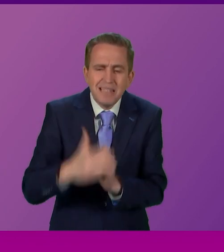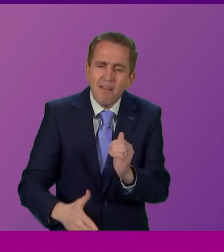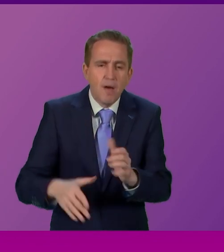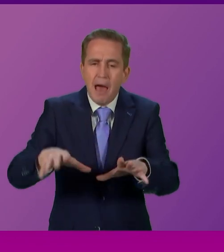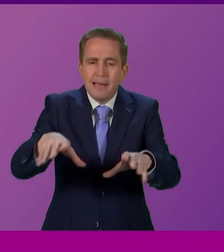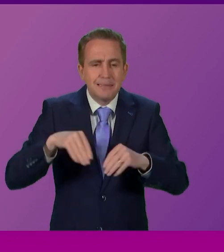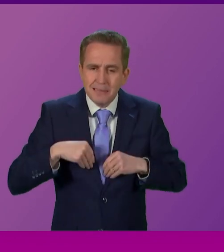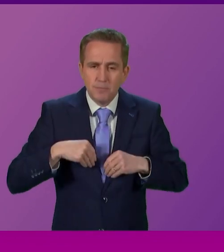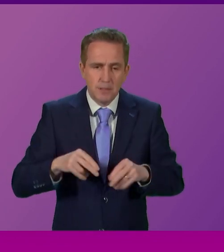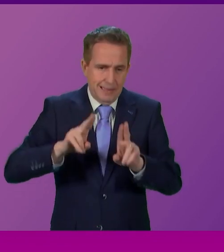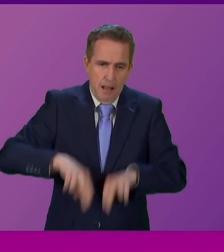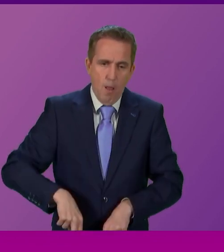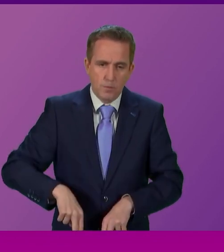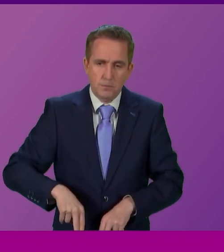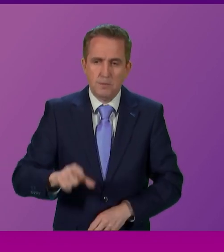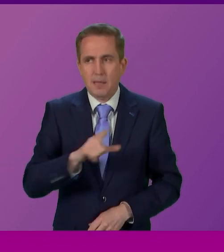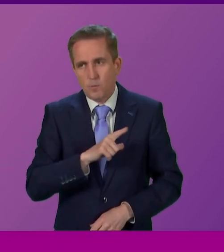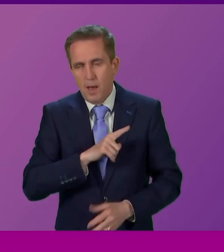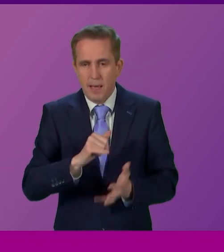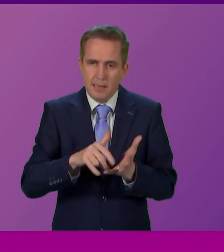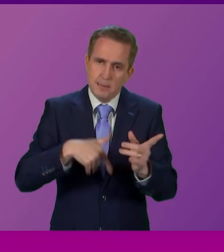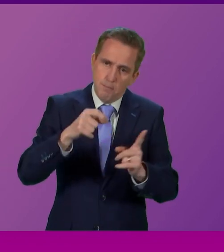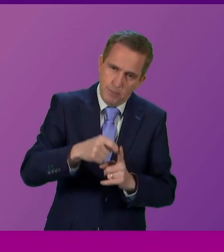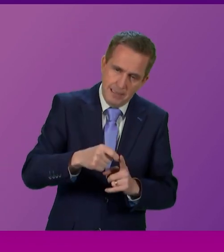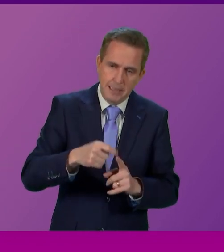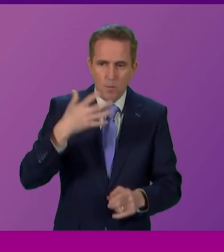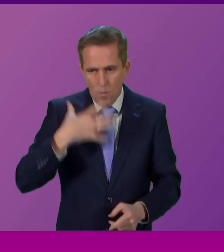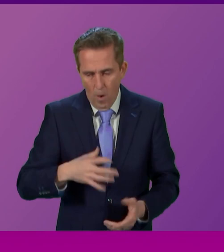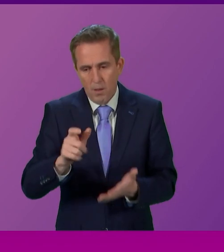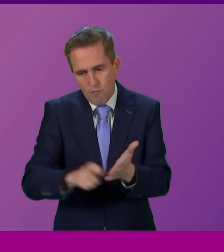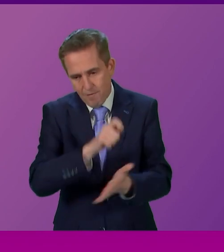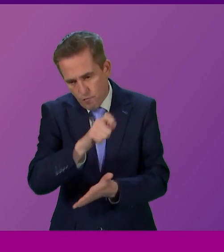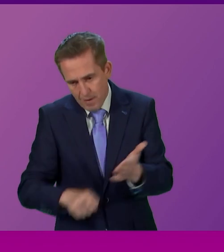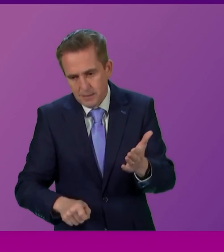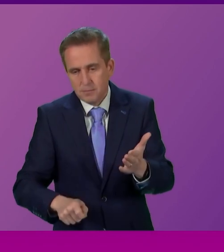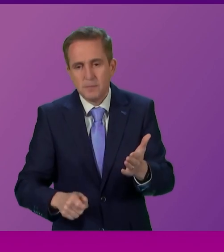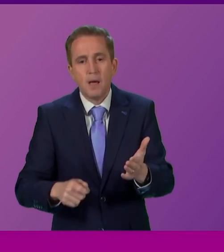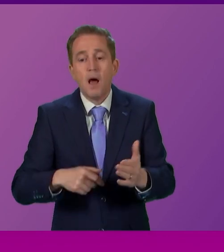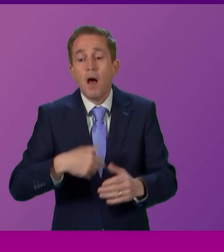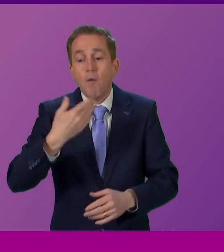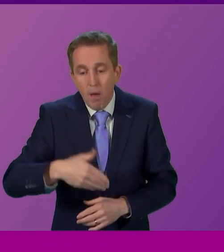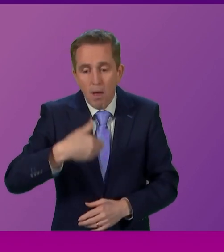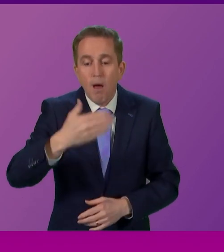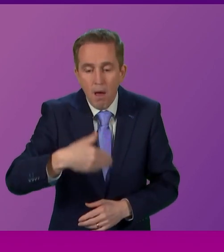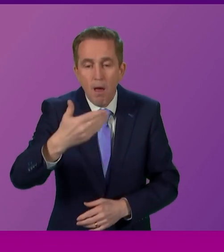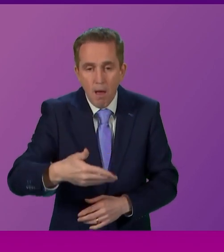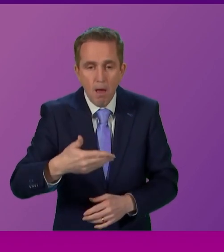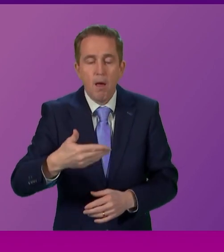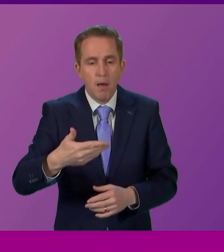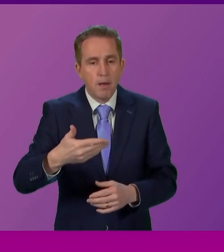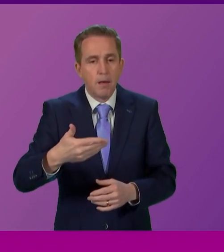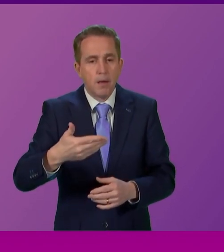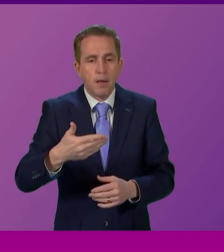so they want to keep running referendums until they get the answer they like. It makes their talk of